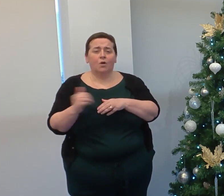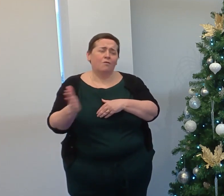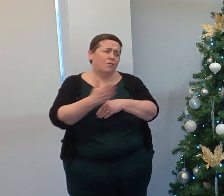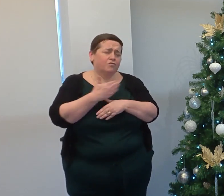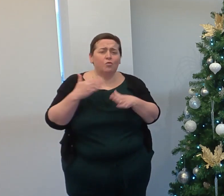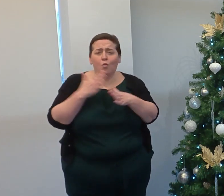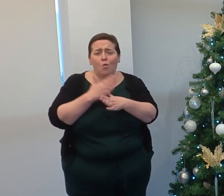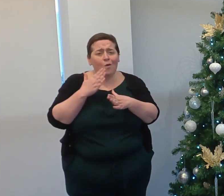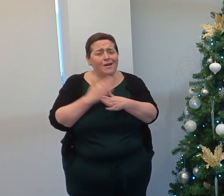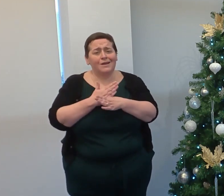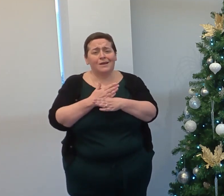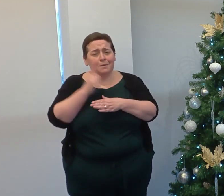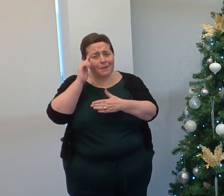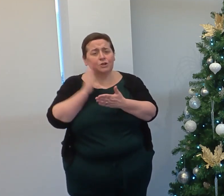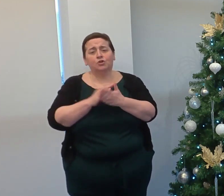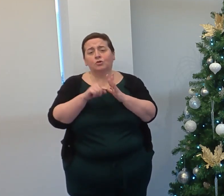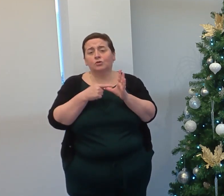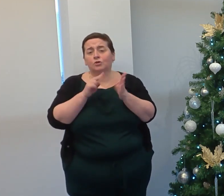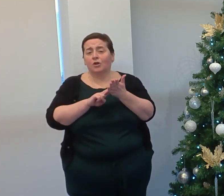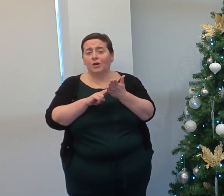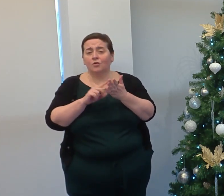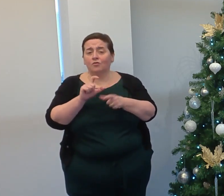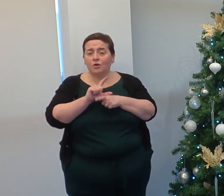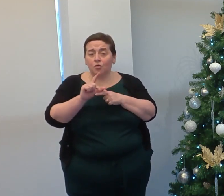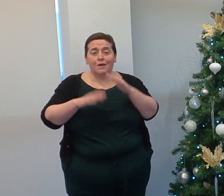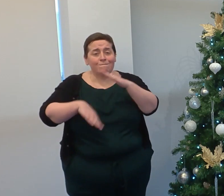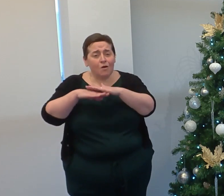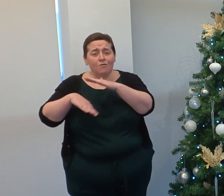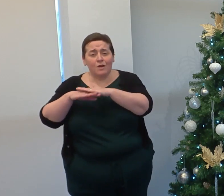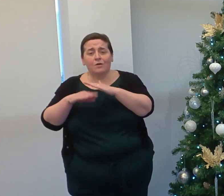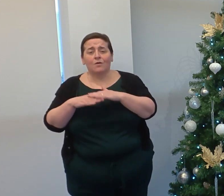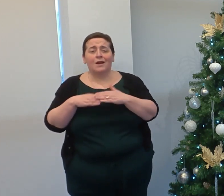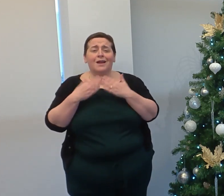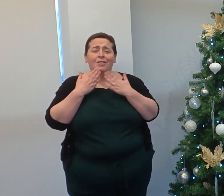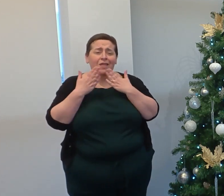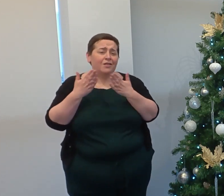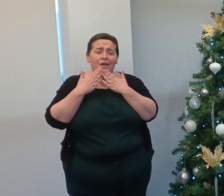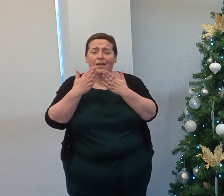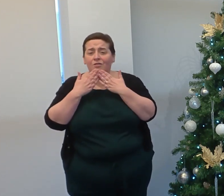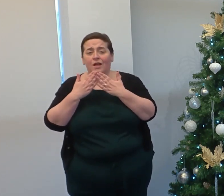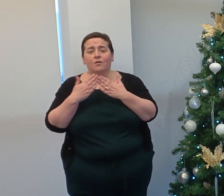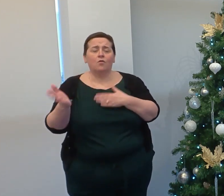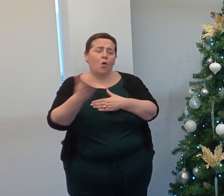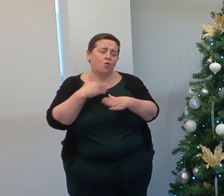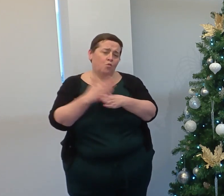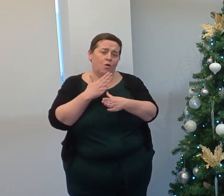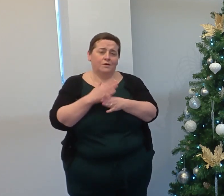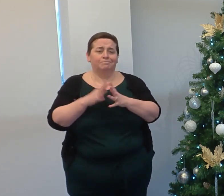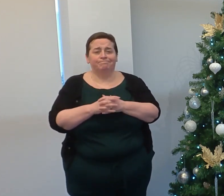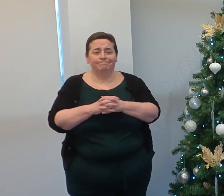Everyone is working extremely hard to make sure January courses are filled and I would like to thank everyone at this stage for all their hard work.